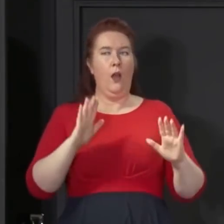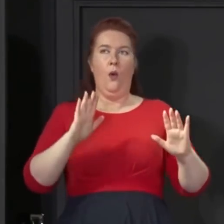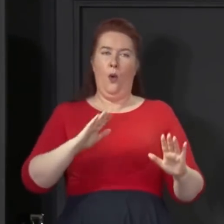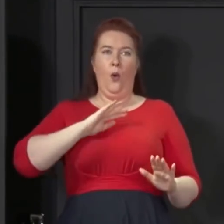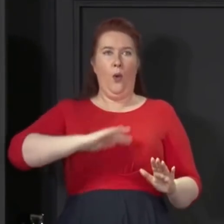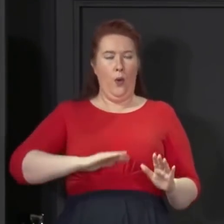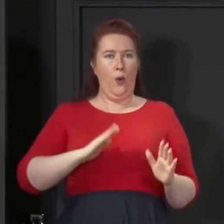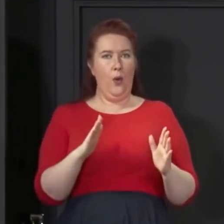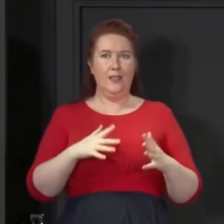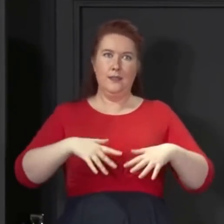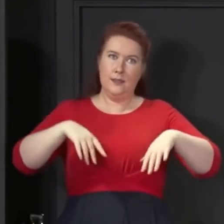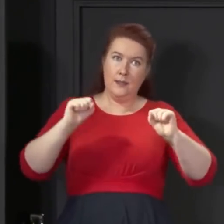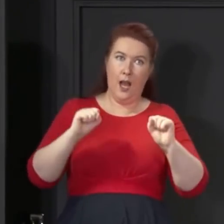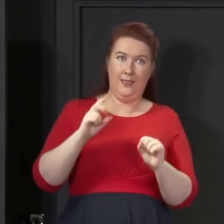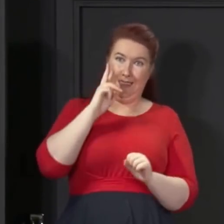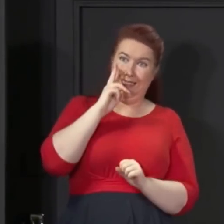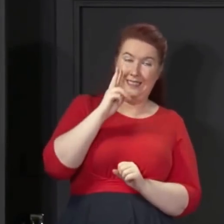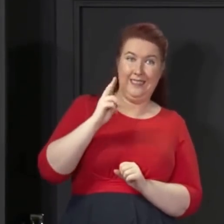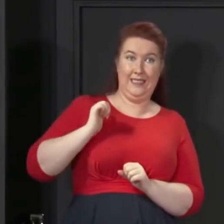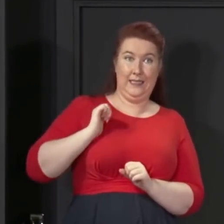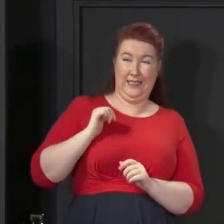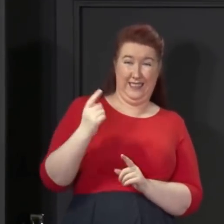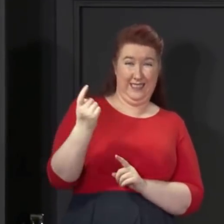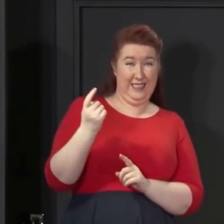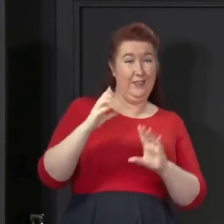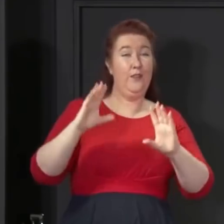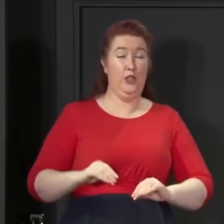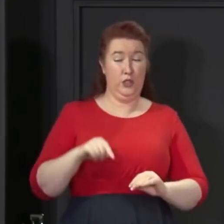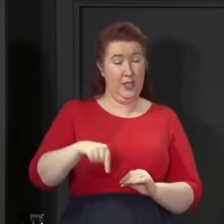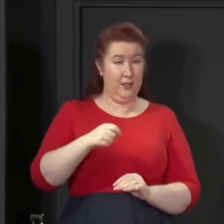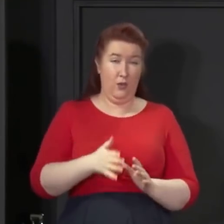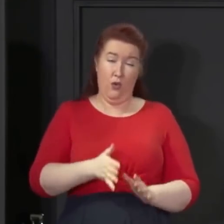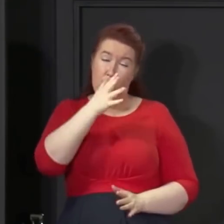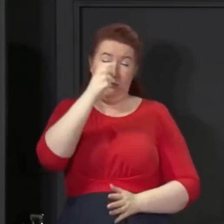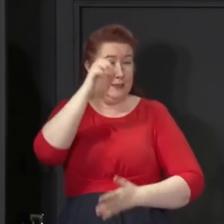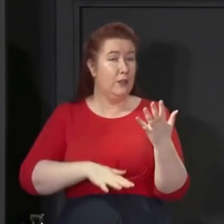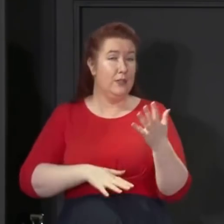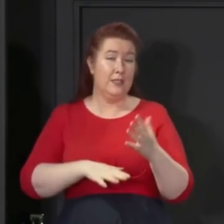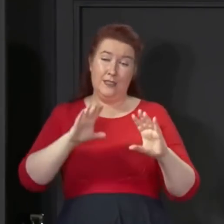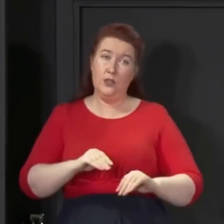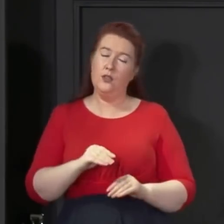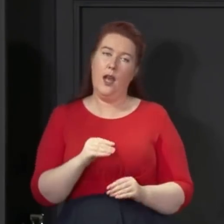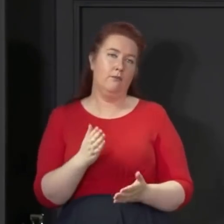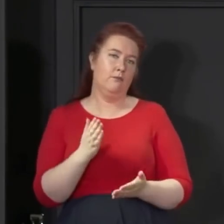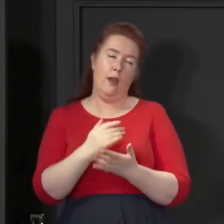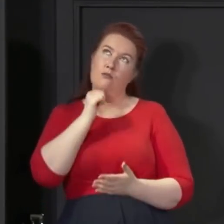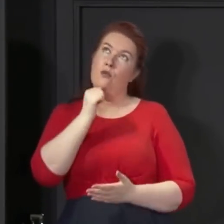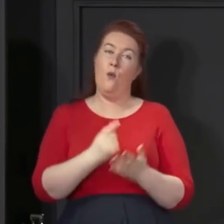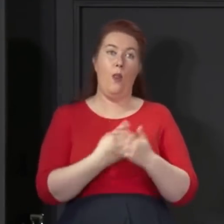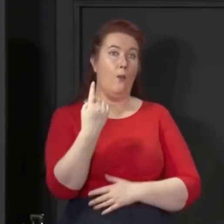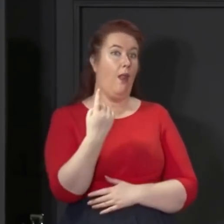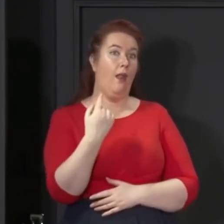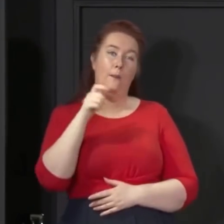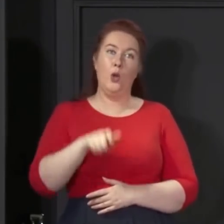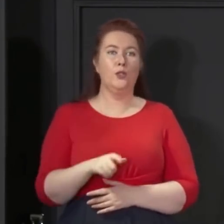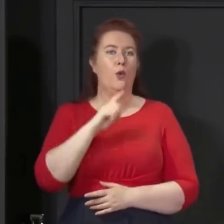be the beginning of the end of this horrible experience. And for that reason, I am sure I am far from the only one this morning